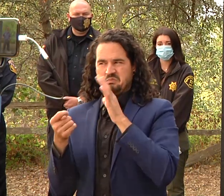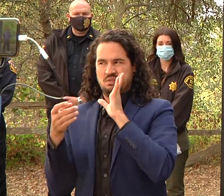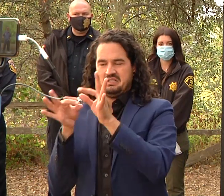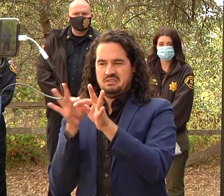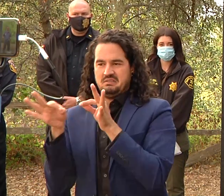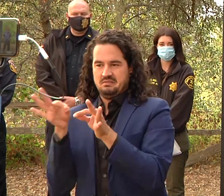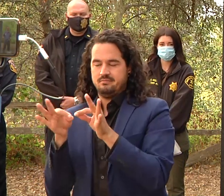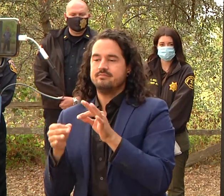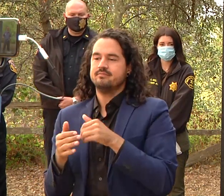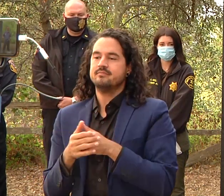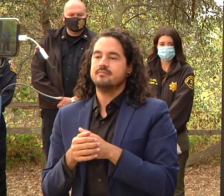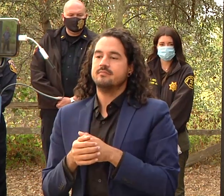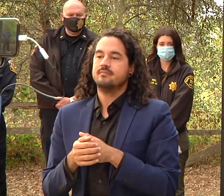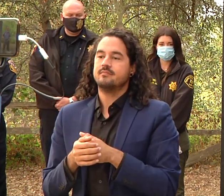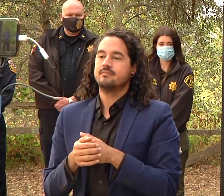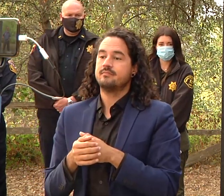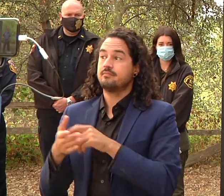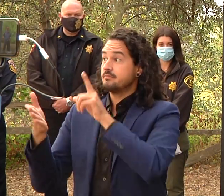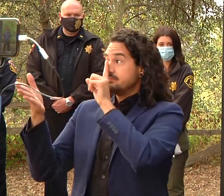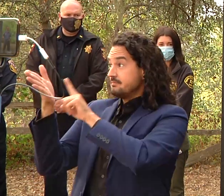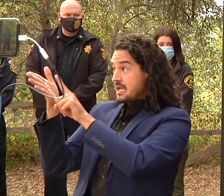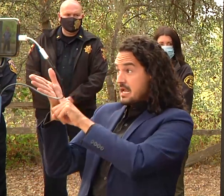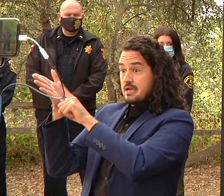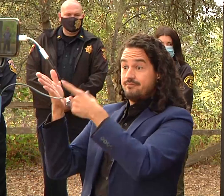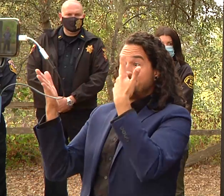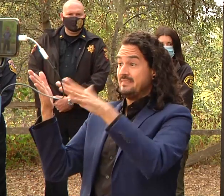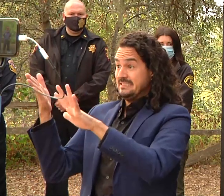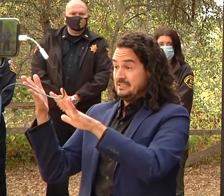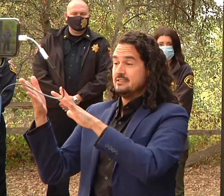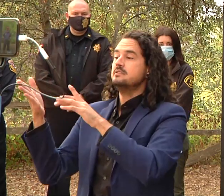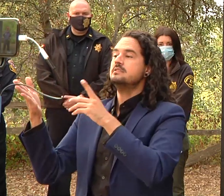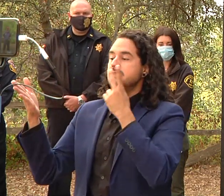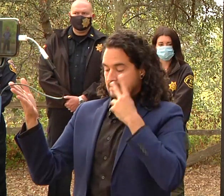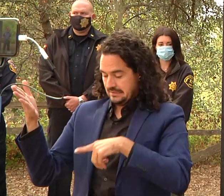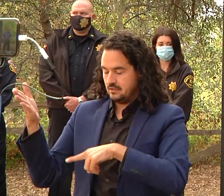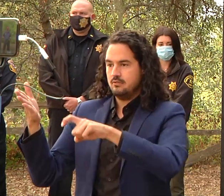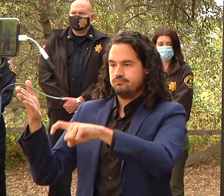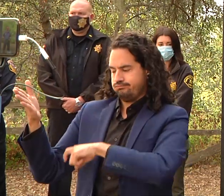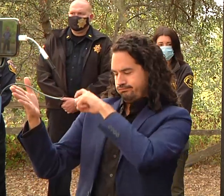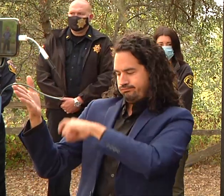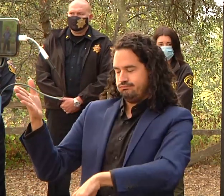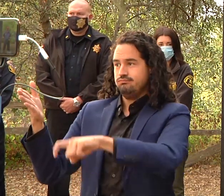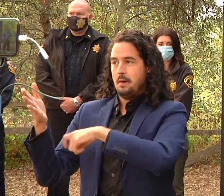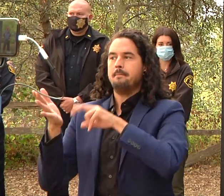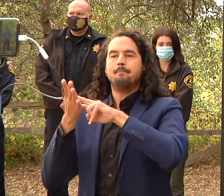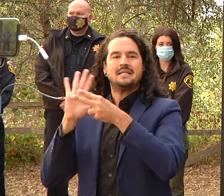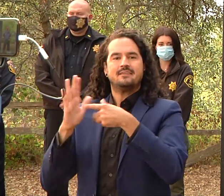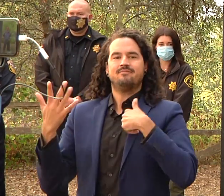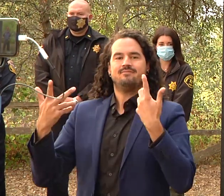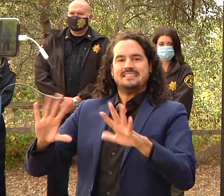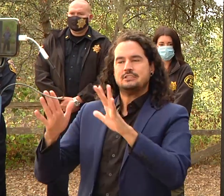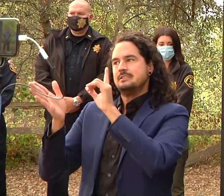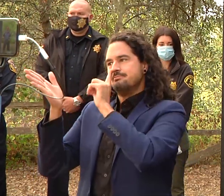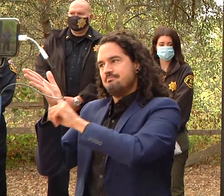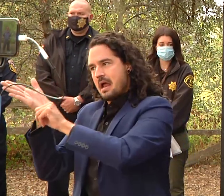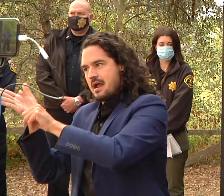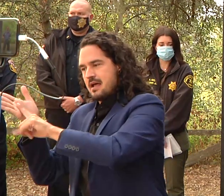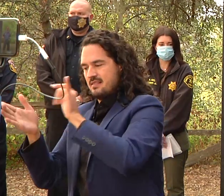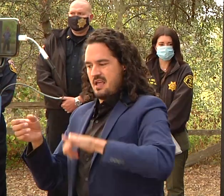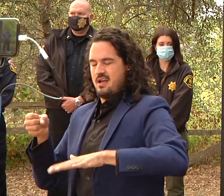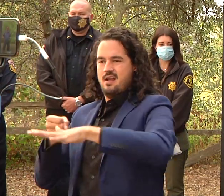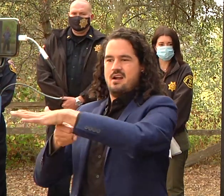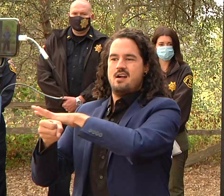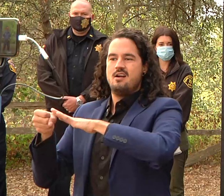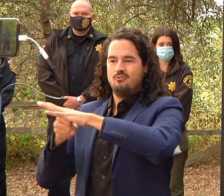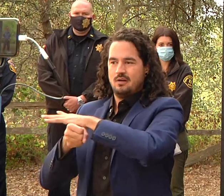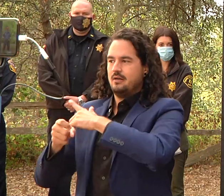inspected so that when the other teams are in the area they don't become redundant that there's some sort of physical indicator there so that's the markers